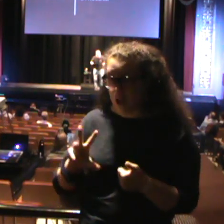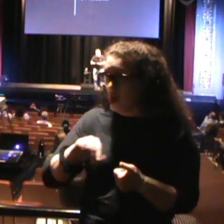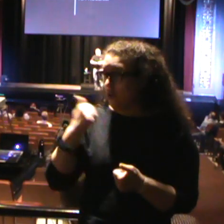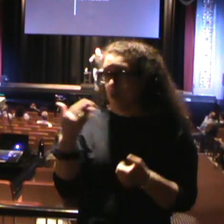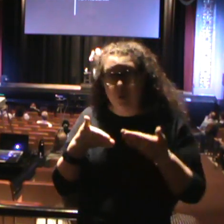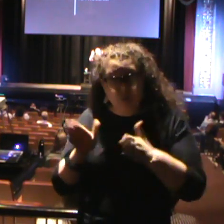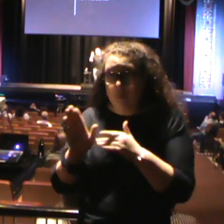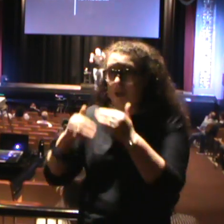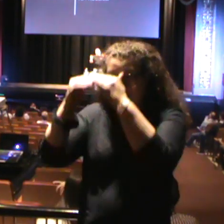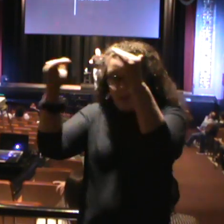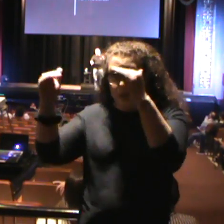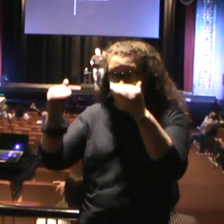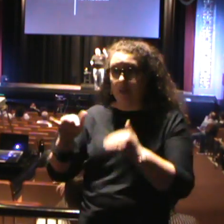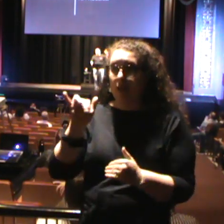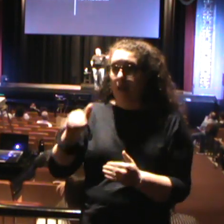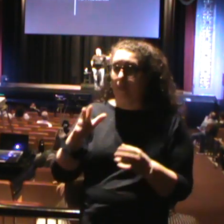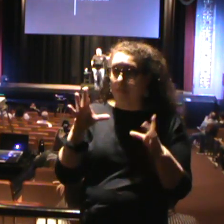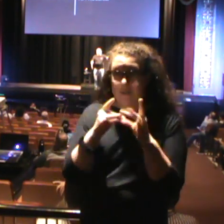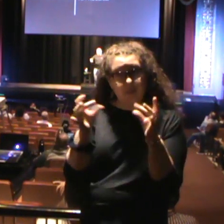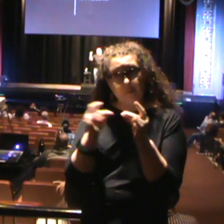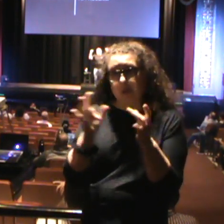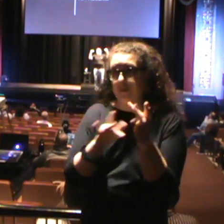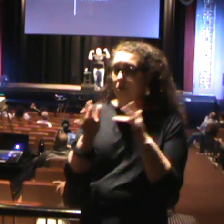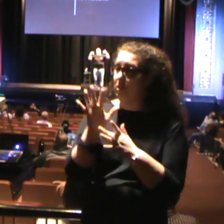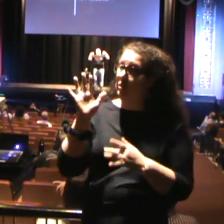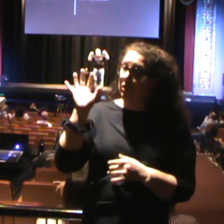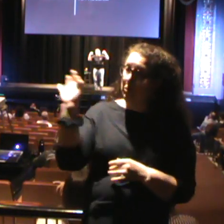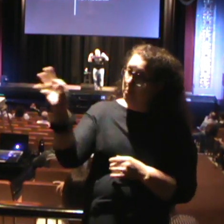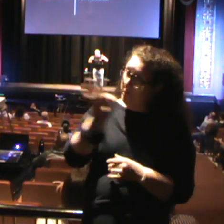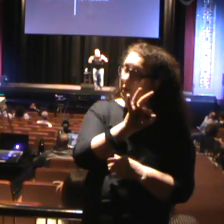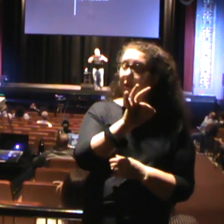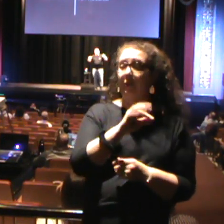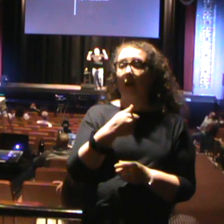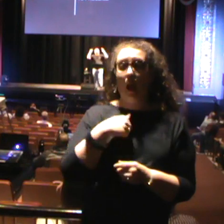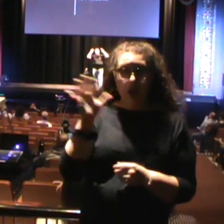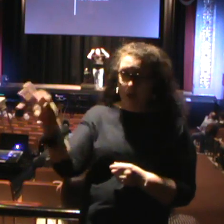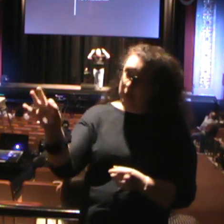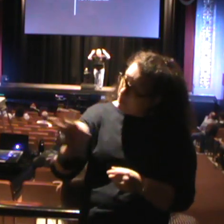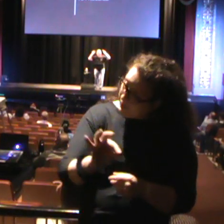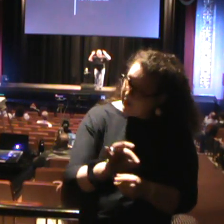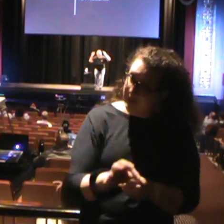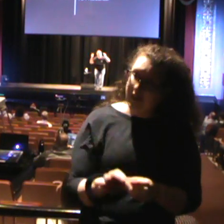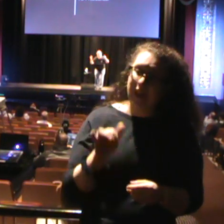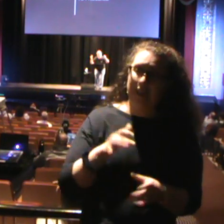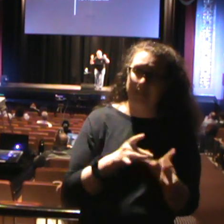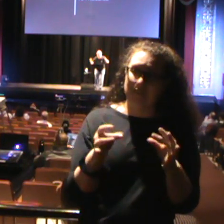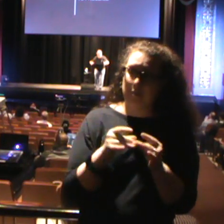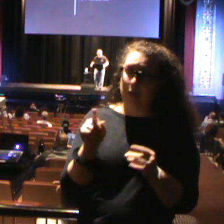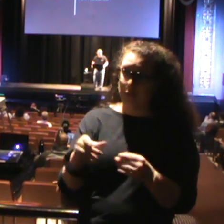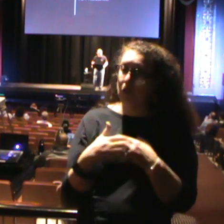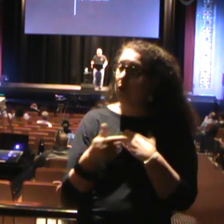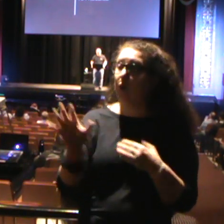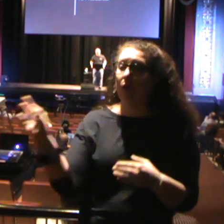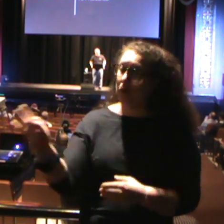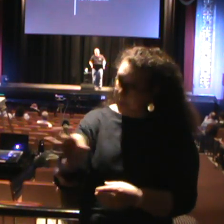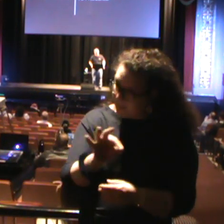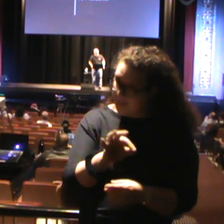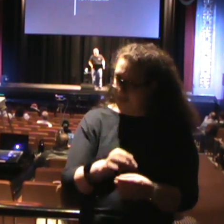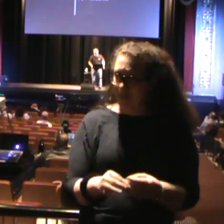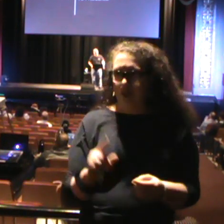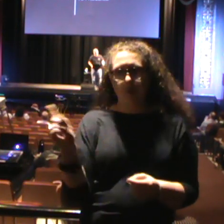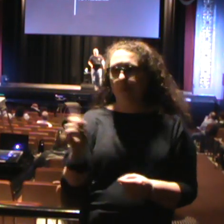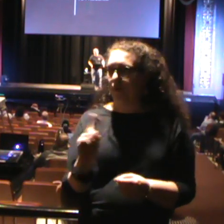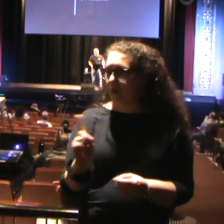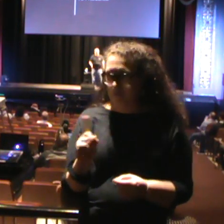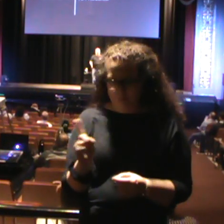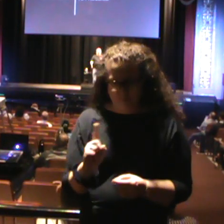other way to heaven. And that is the message that Jesus preached. That is the message that I preached. And that is the message that you are called to preach anywhere